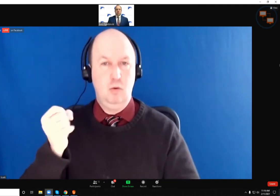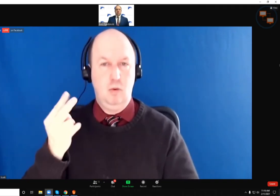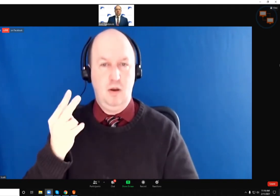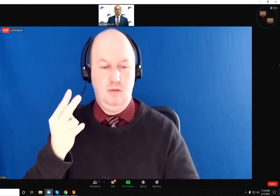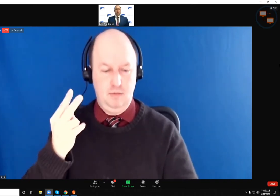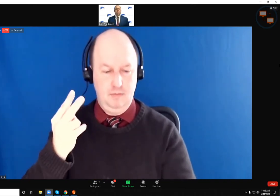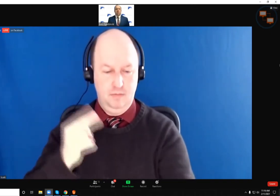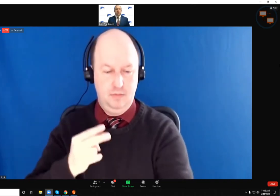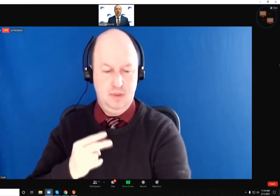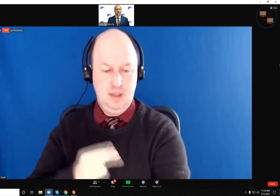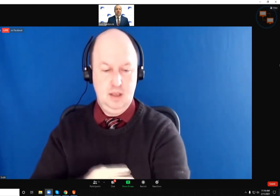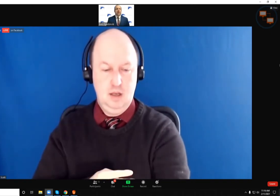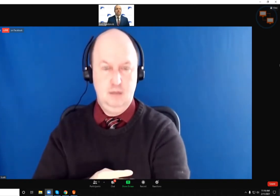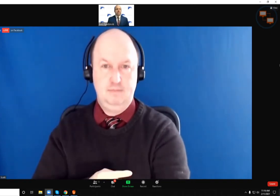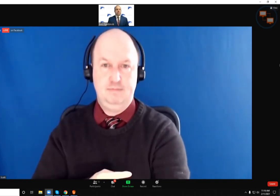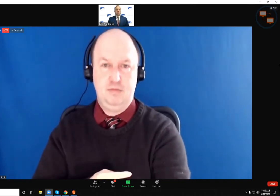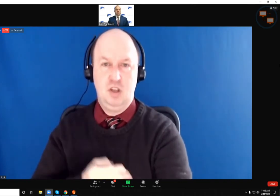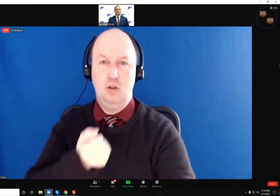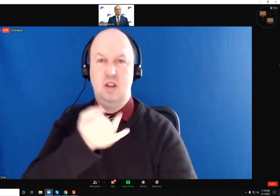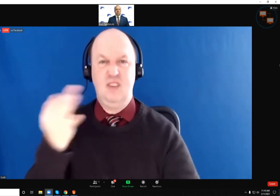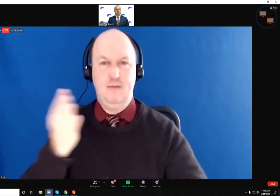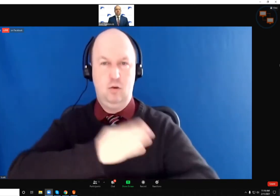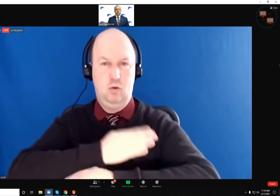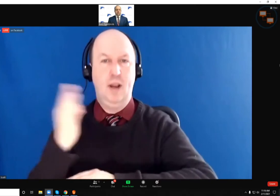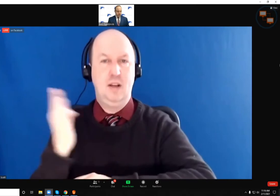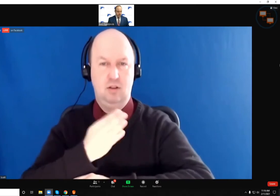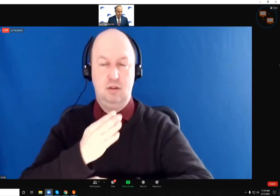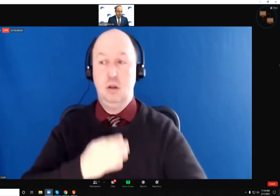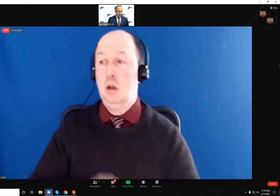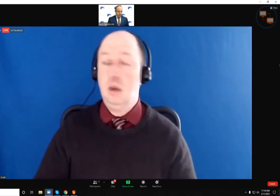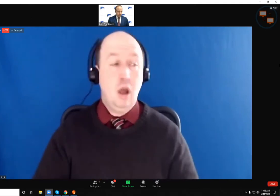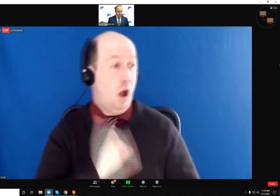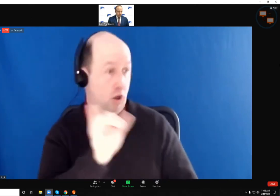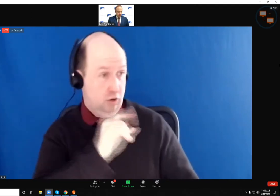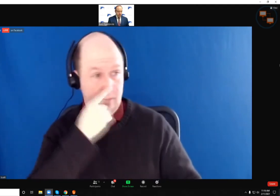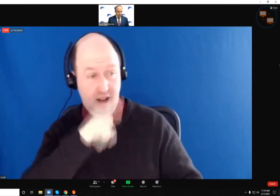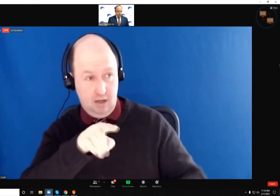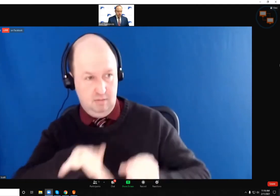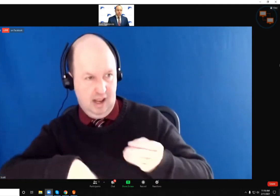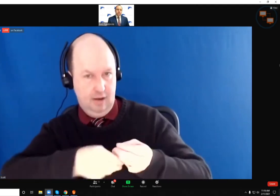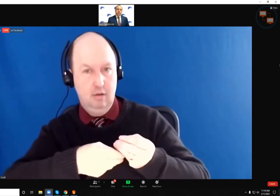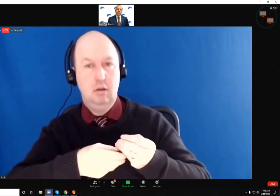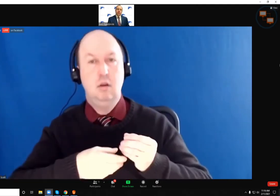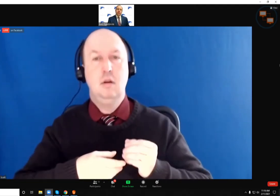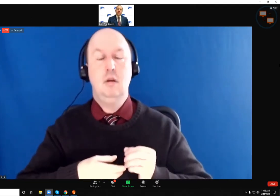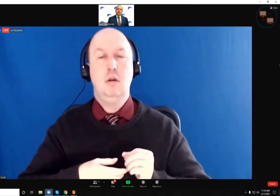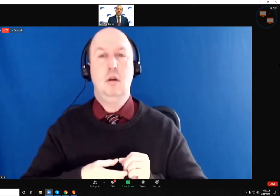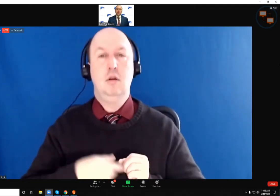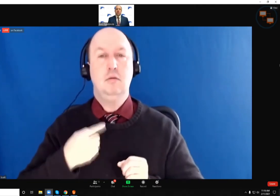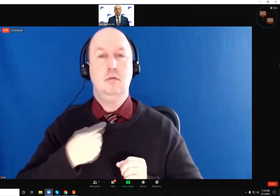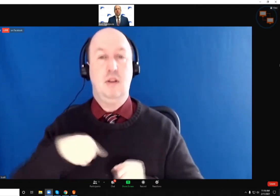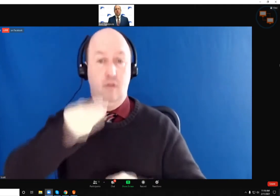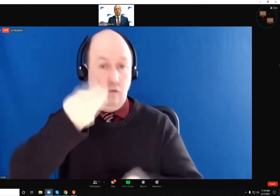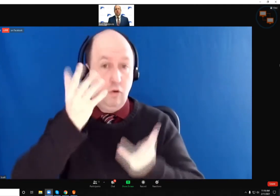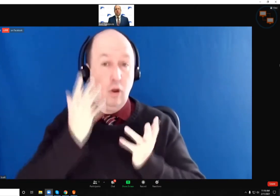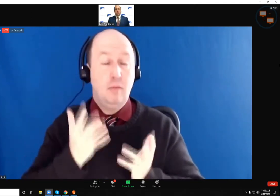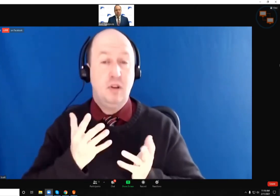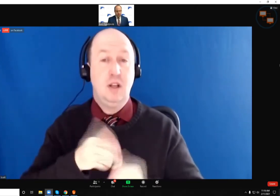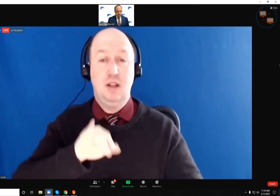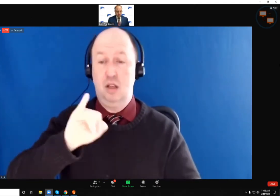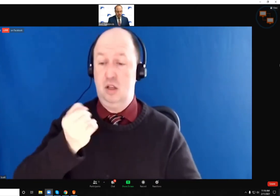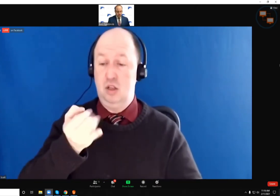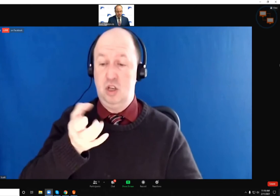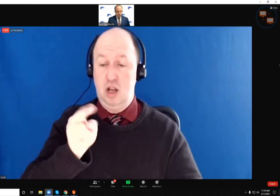So there's multiple ranges there. Okay. And then kind of a follow-up question to that. We've been told, you know, the Johnson & Johnson